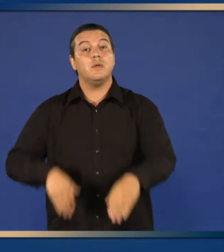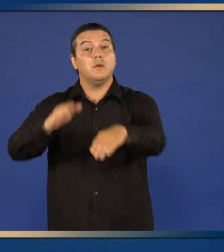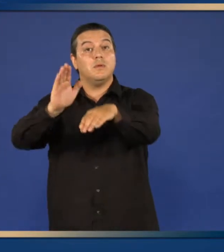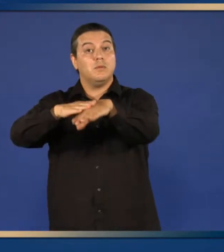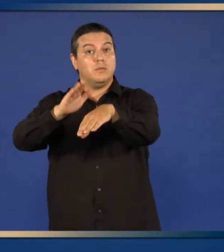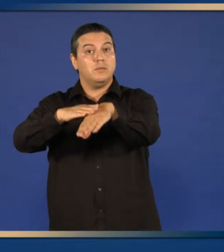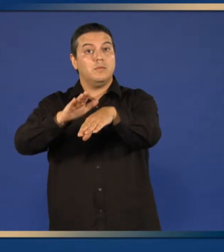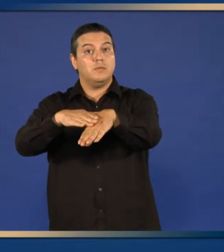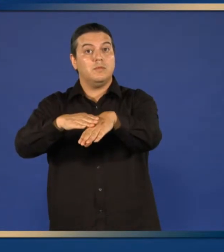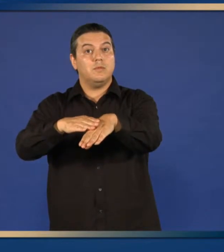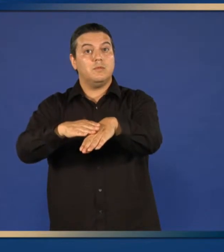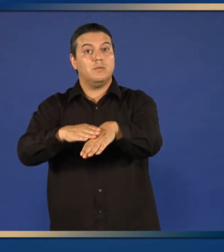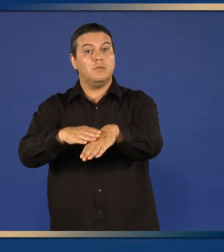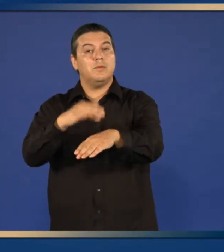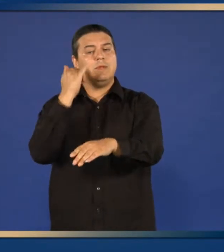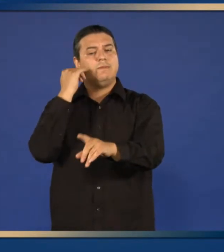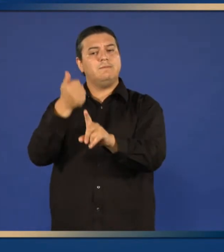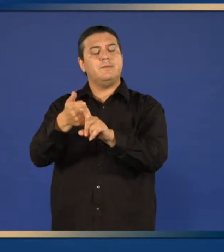Warnings.